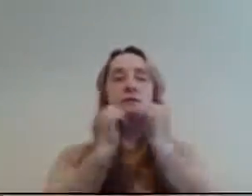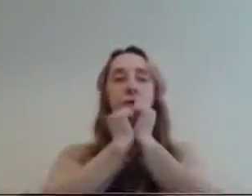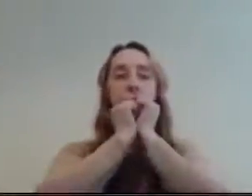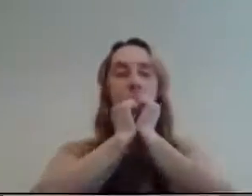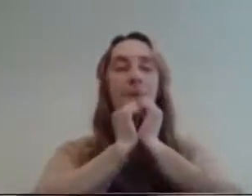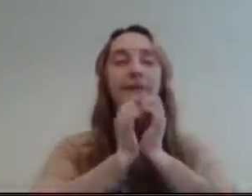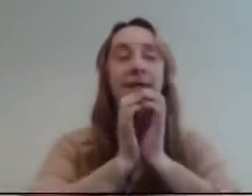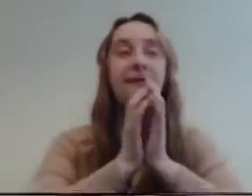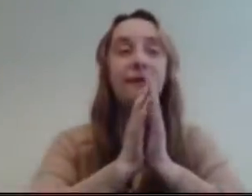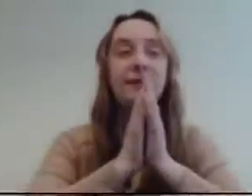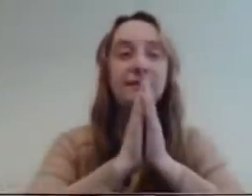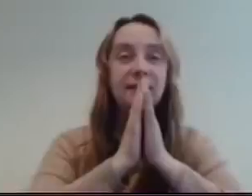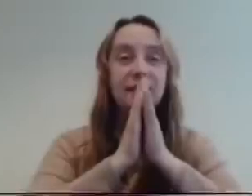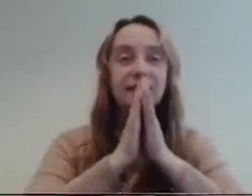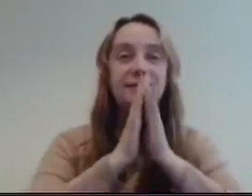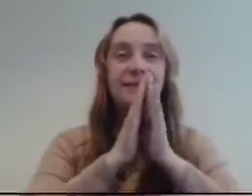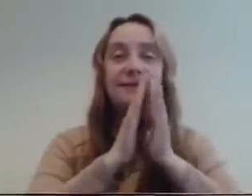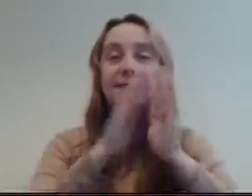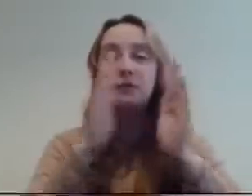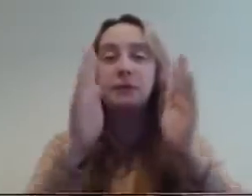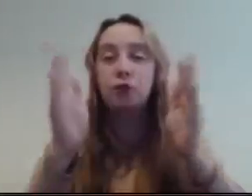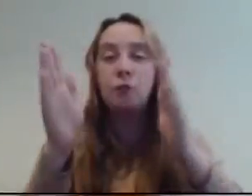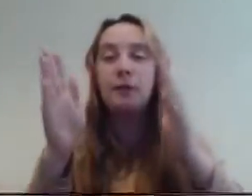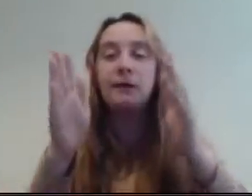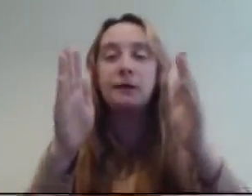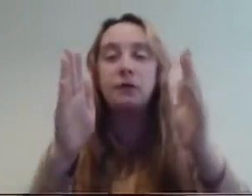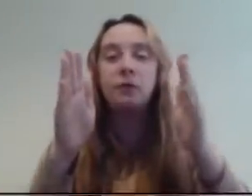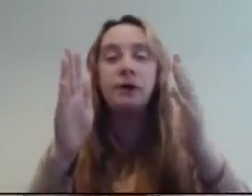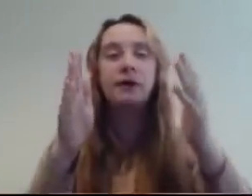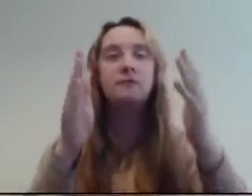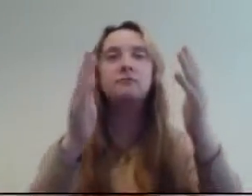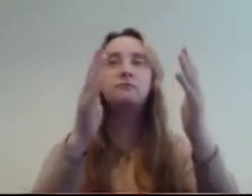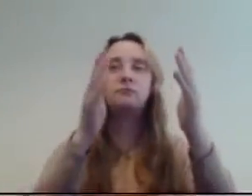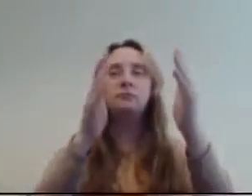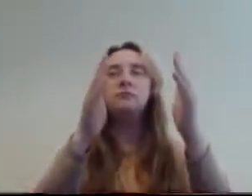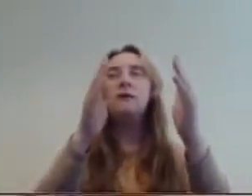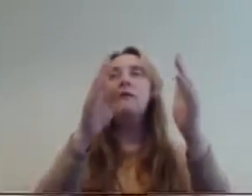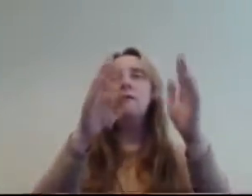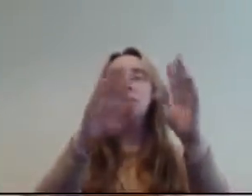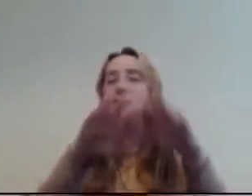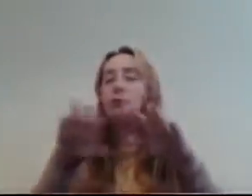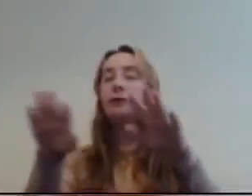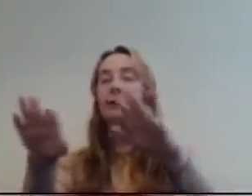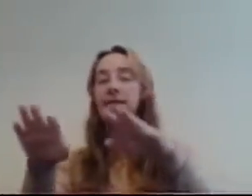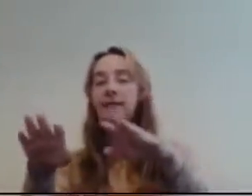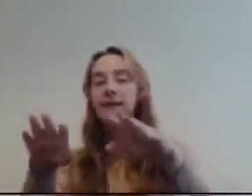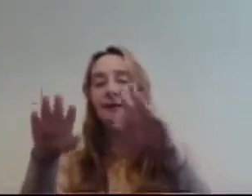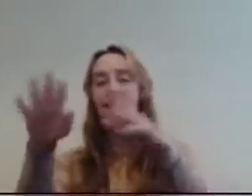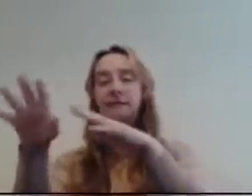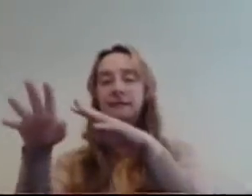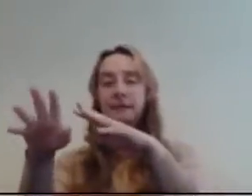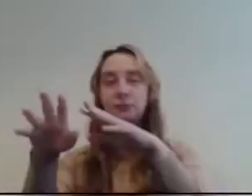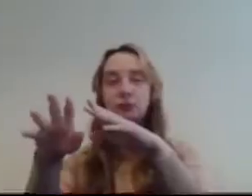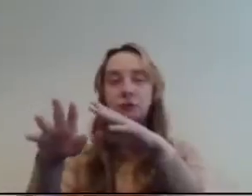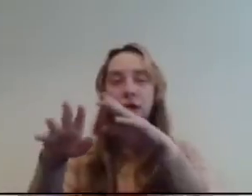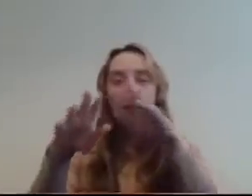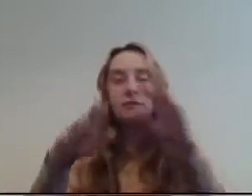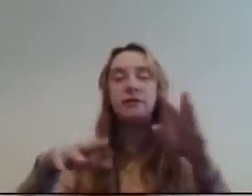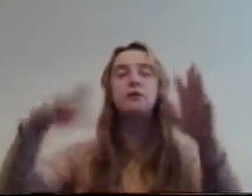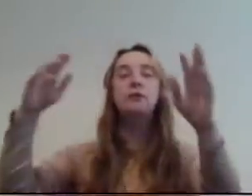So I'm excited for this. See if he's going to be a two part or something like. The match won't end at the end of this episode. I'll continue